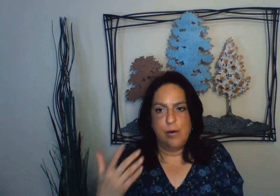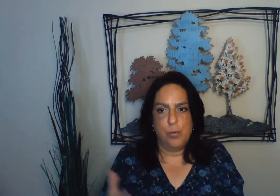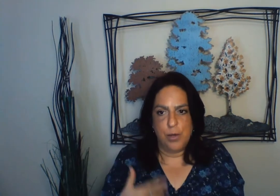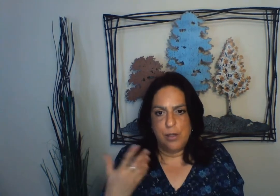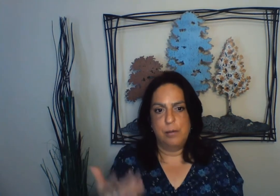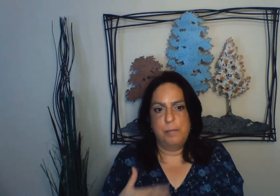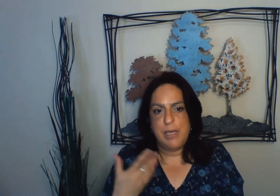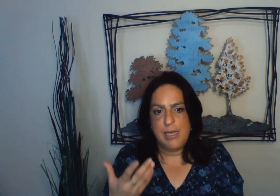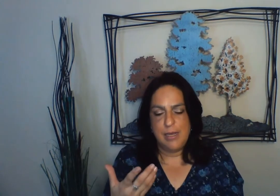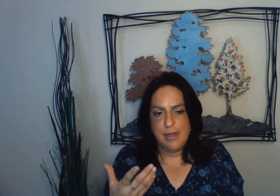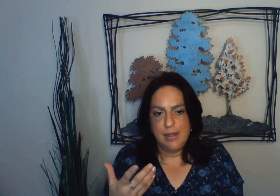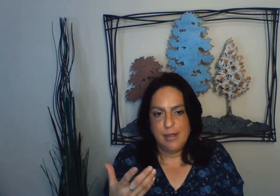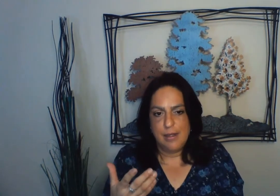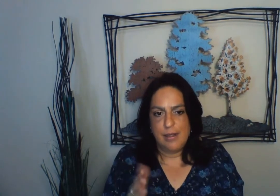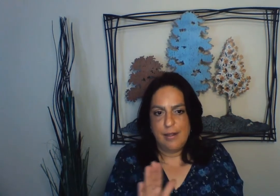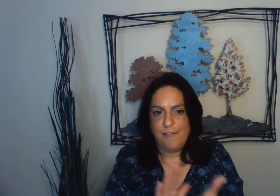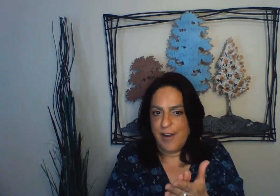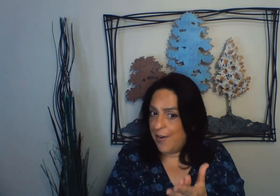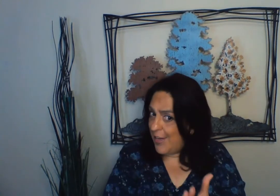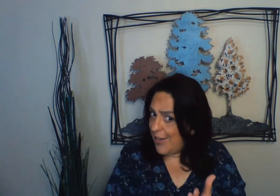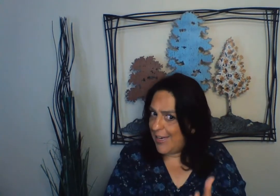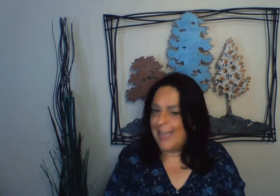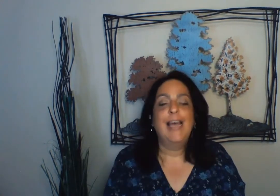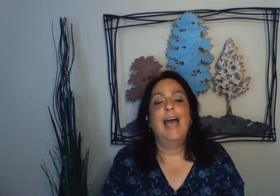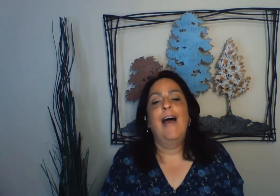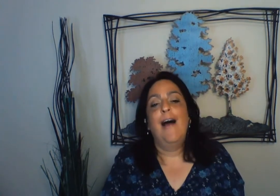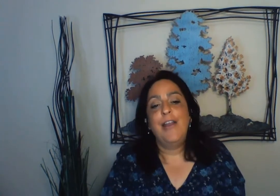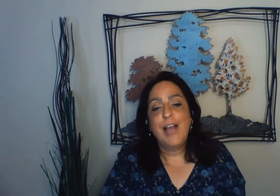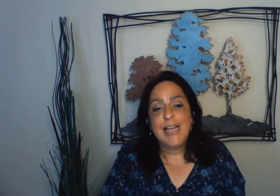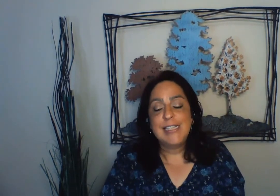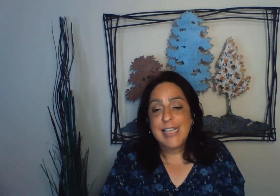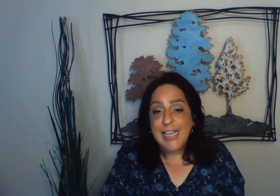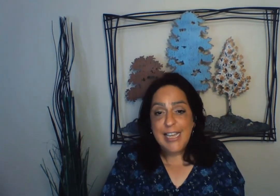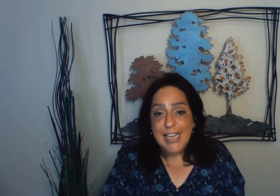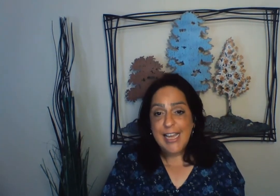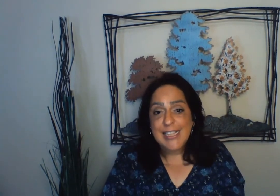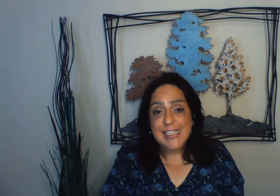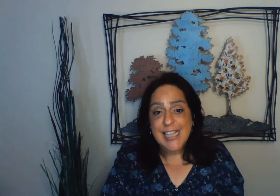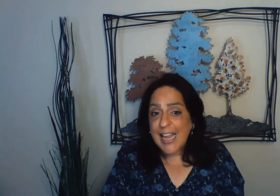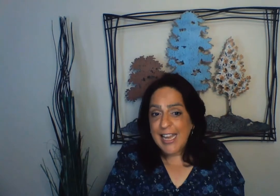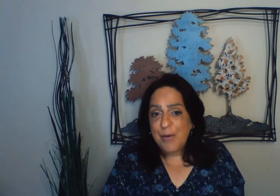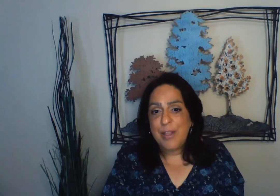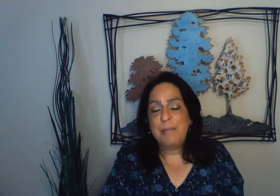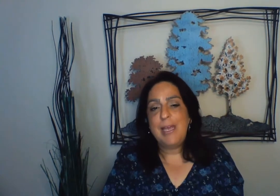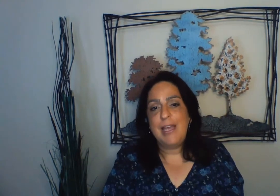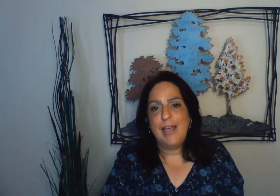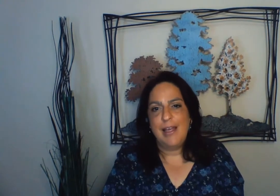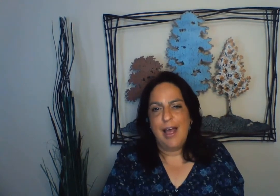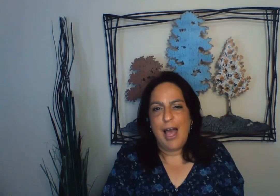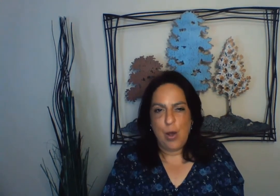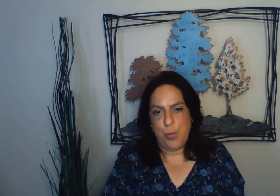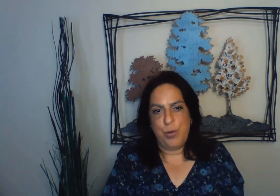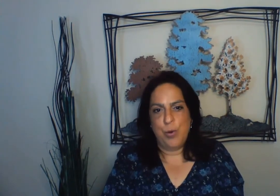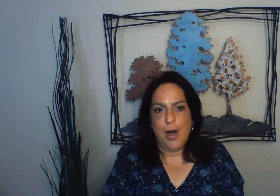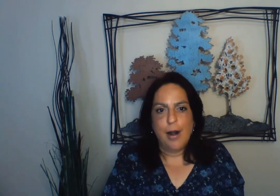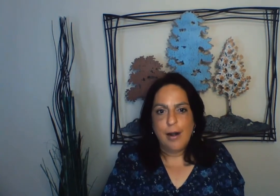we'll be. Very good. Are you guys singing and signing with me? I hope you are.